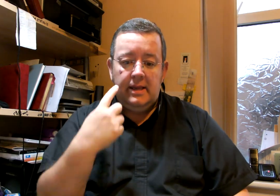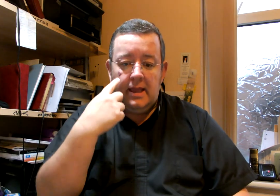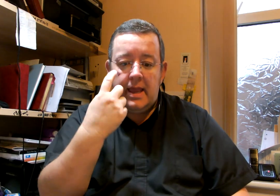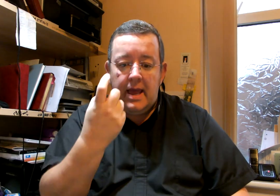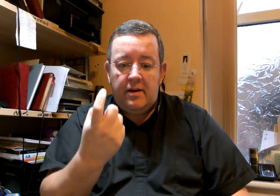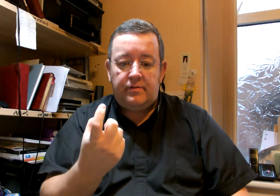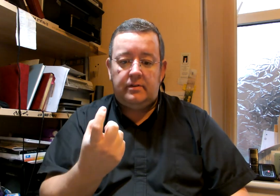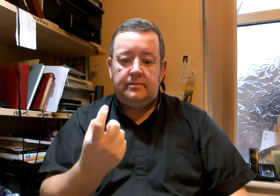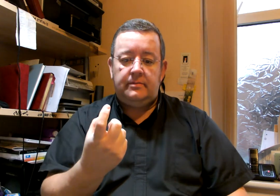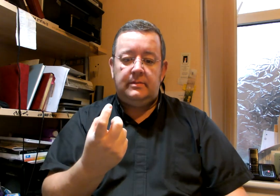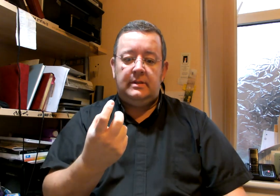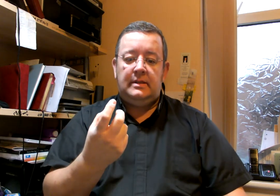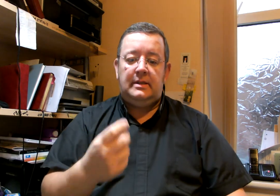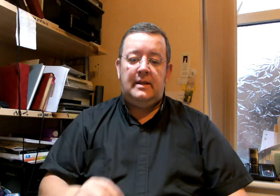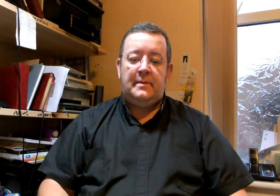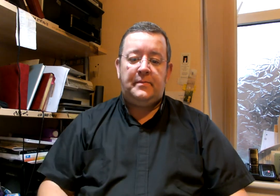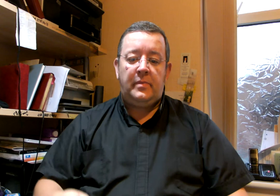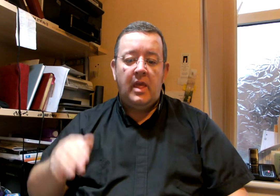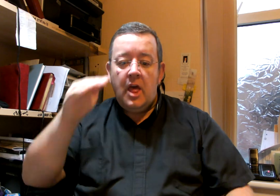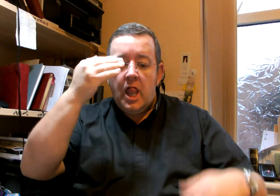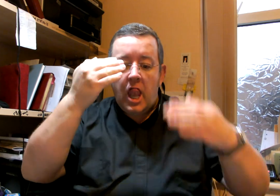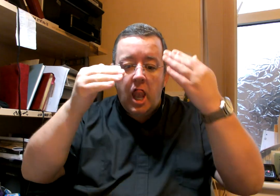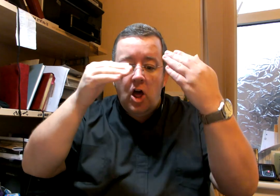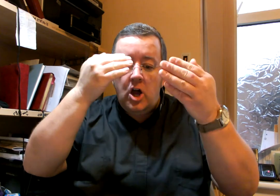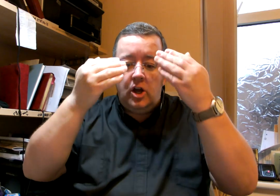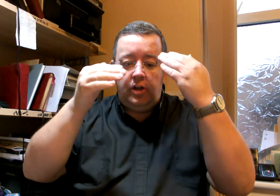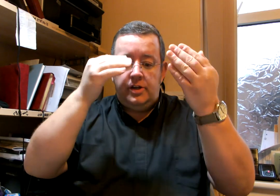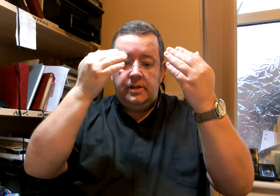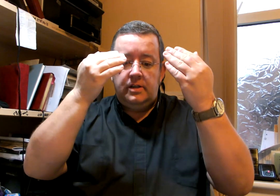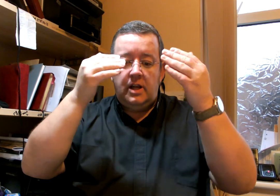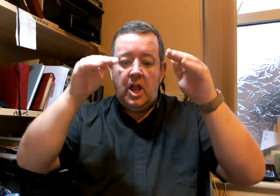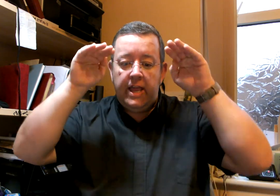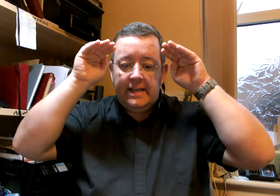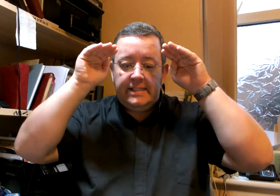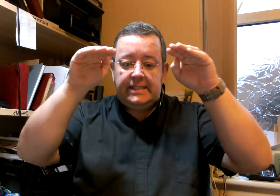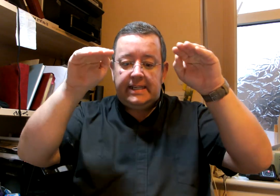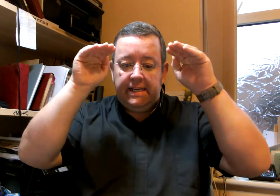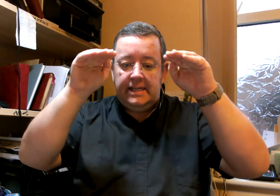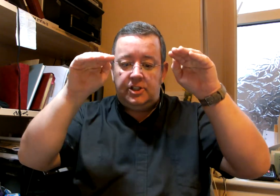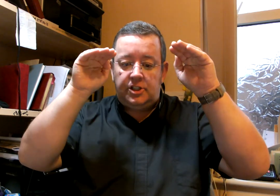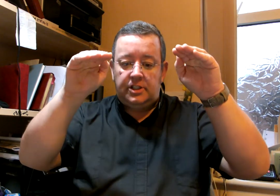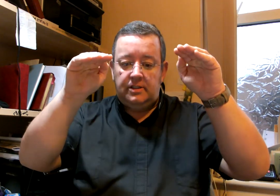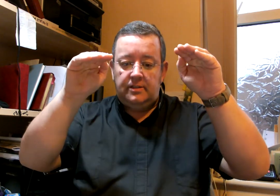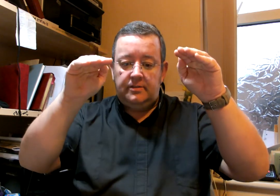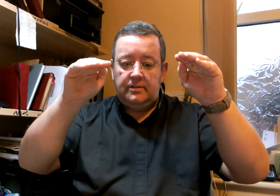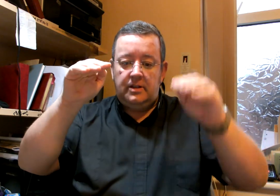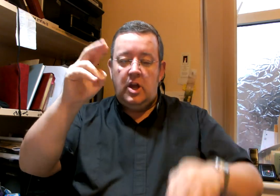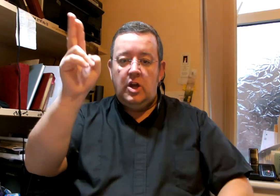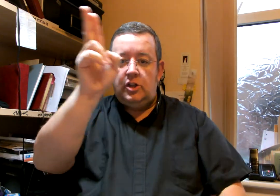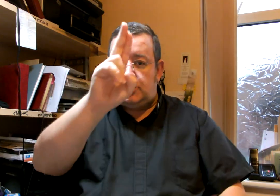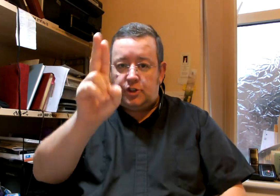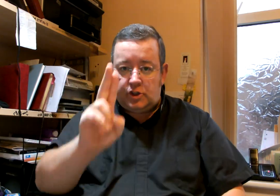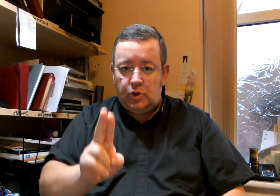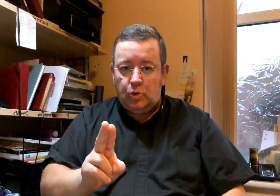Careful. Learn. Teach. School